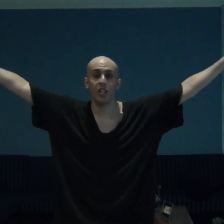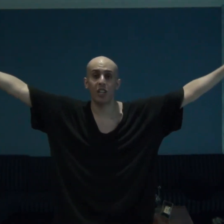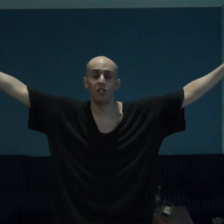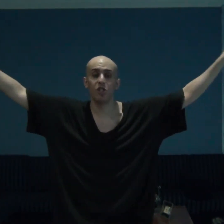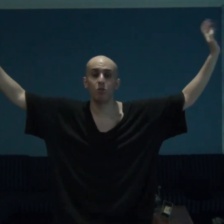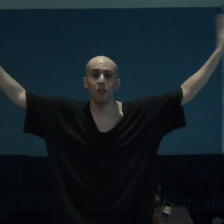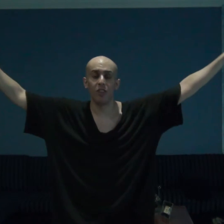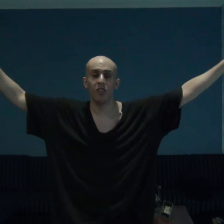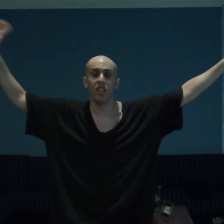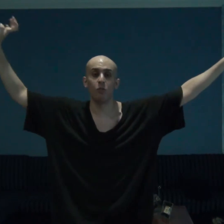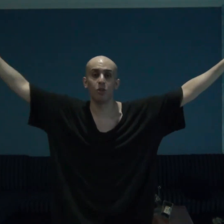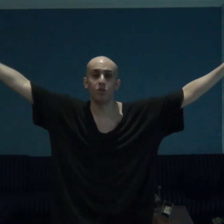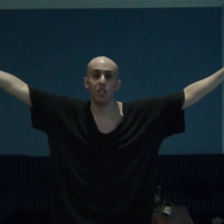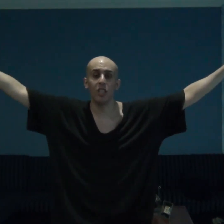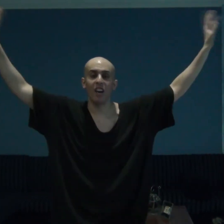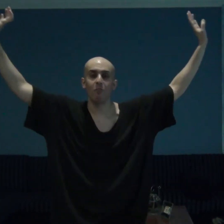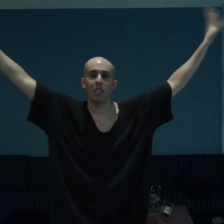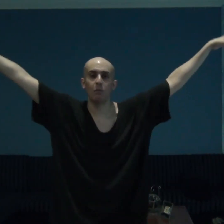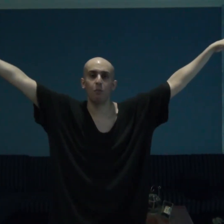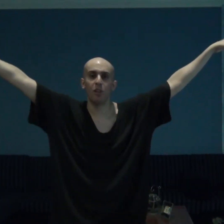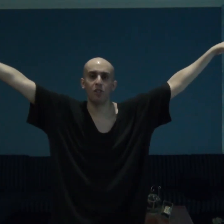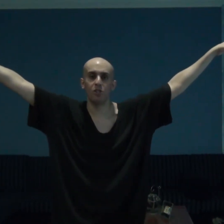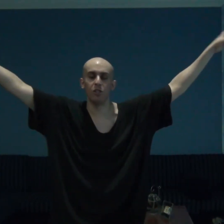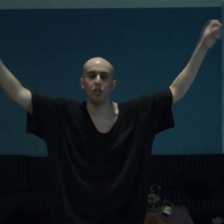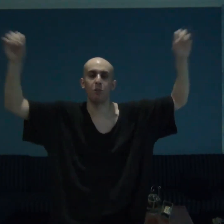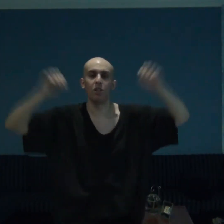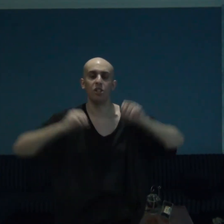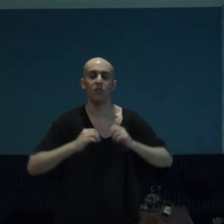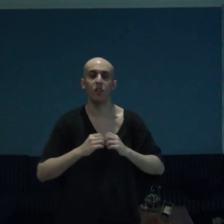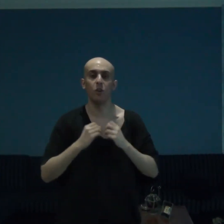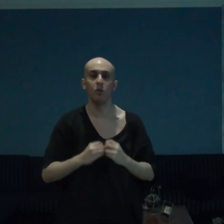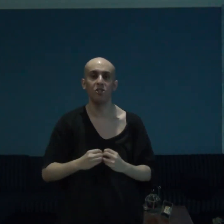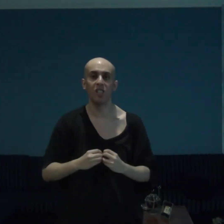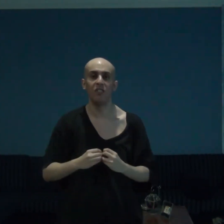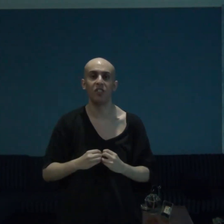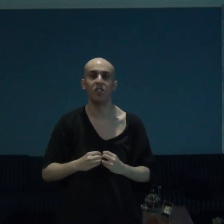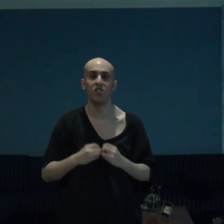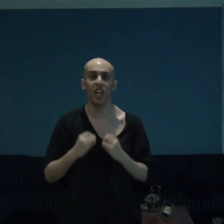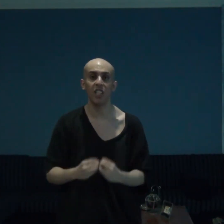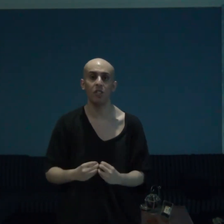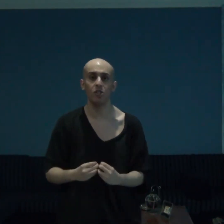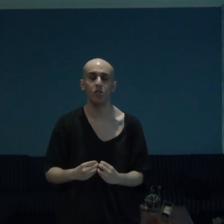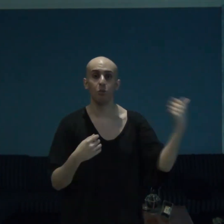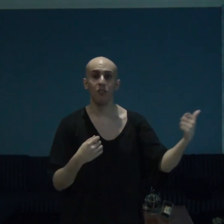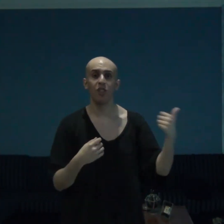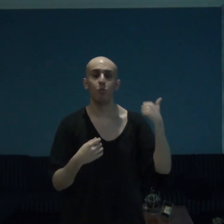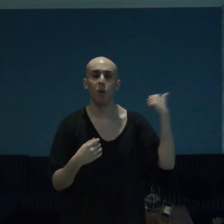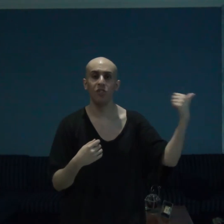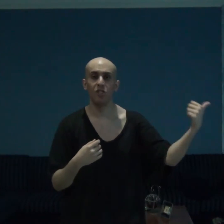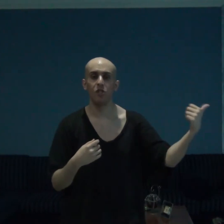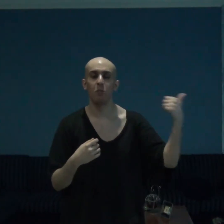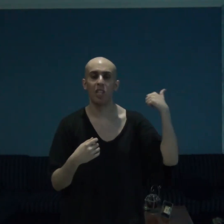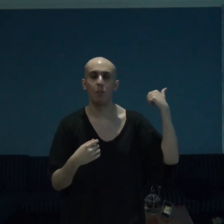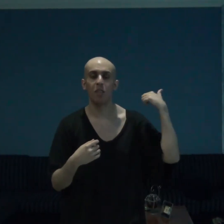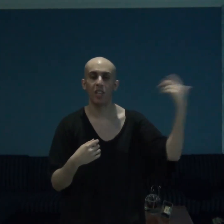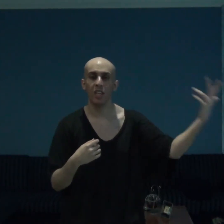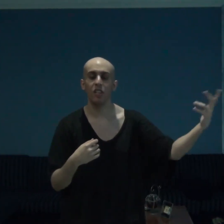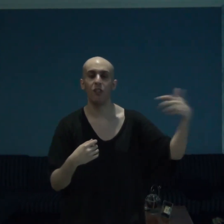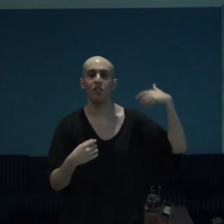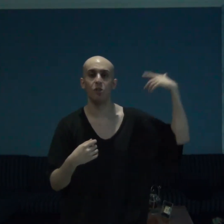gals Griffith and Rosine have become apostles because of their own selfish desires Griffith wanted to become king of his